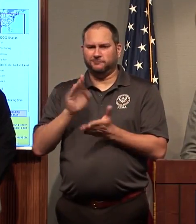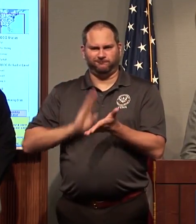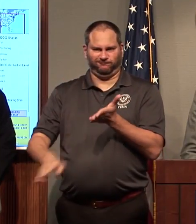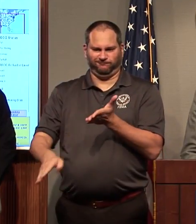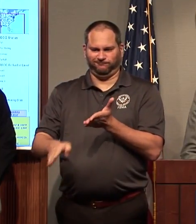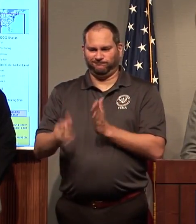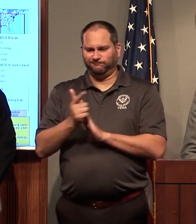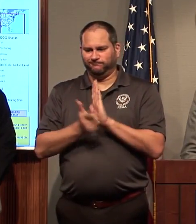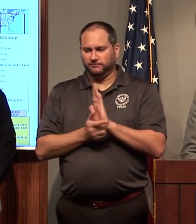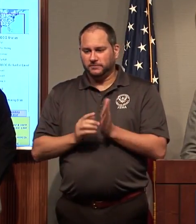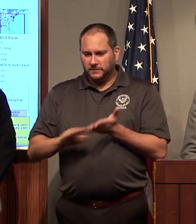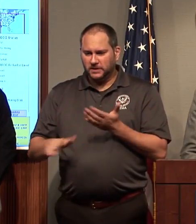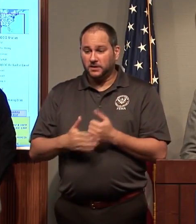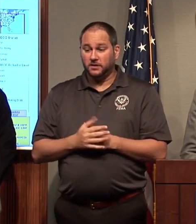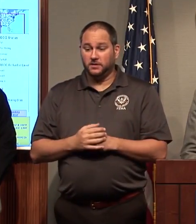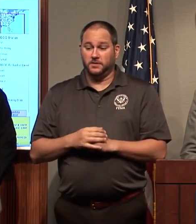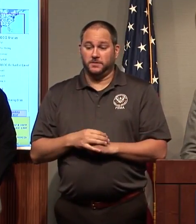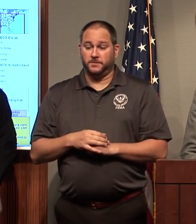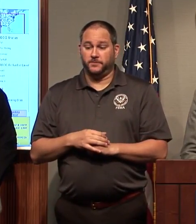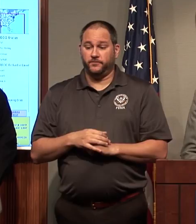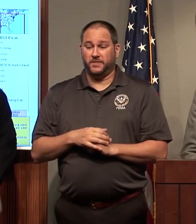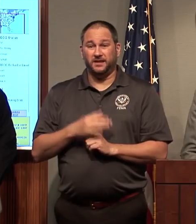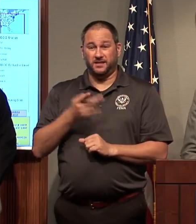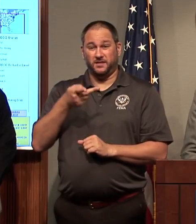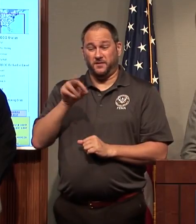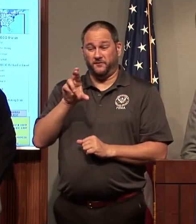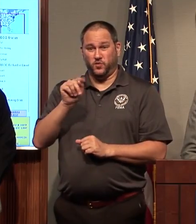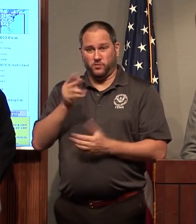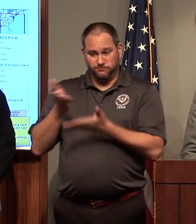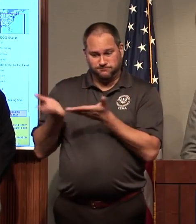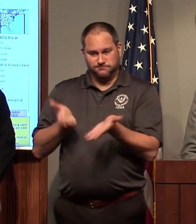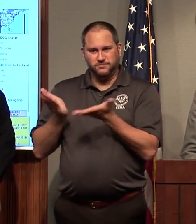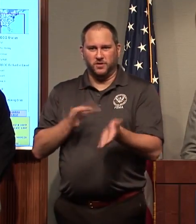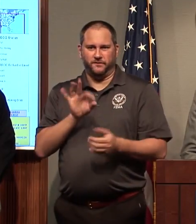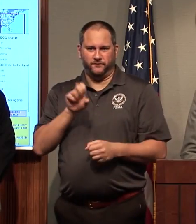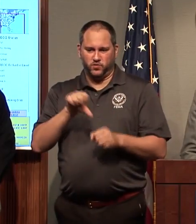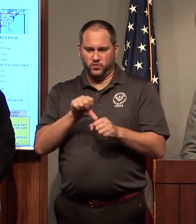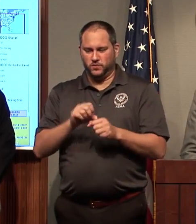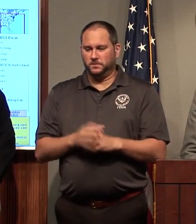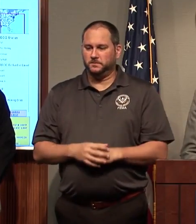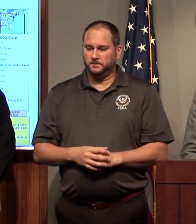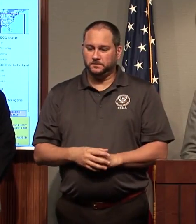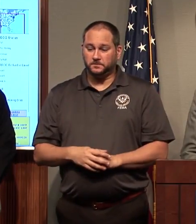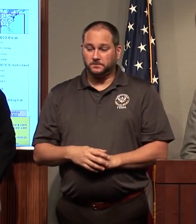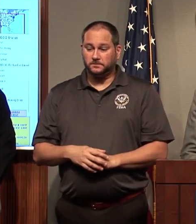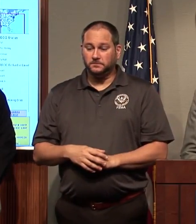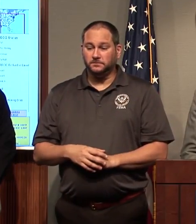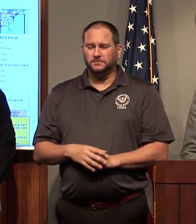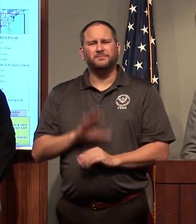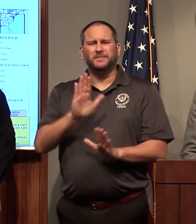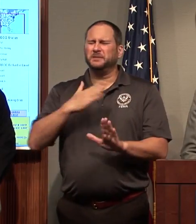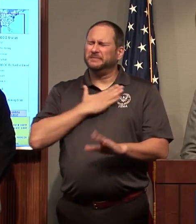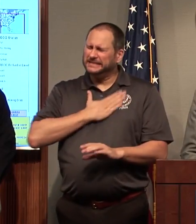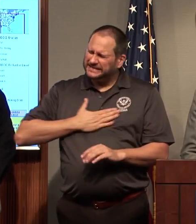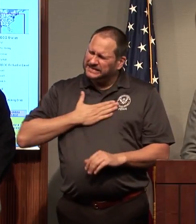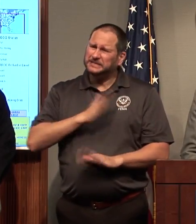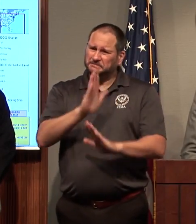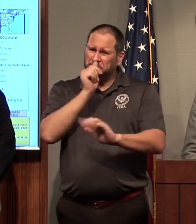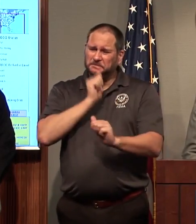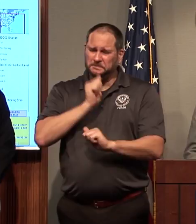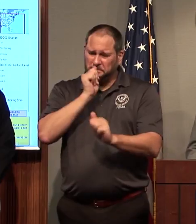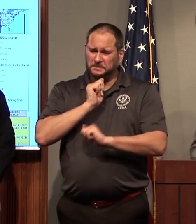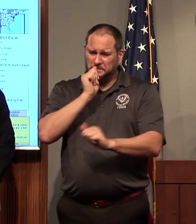through some of those ports throughout. So I do ask everyone to have patience. We're getting on this quickly and we'll